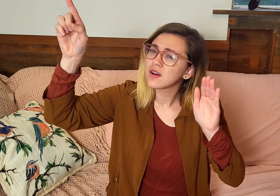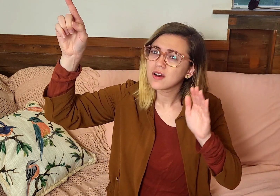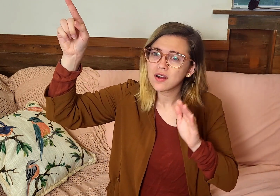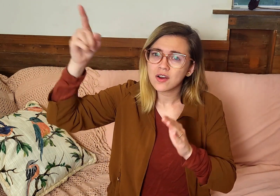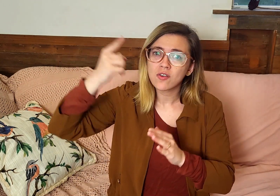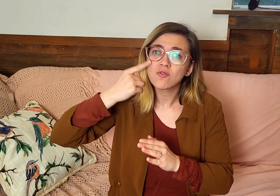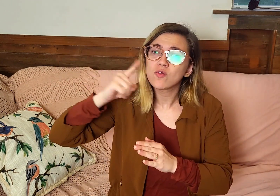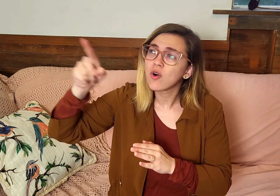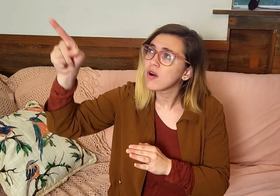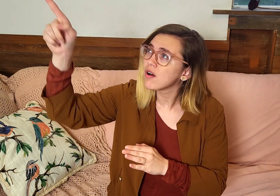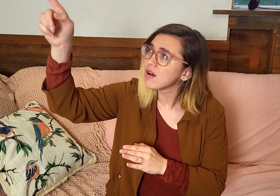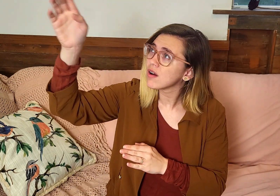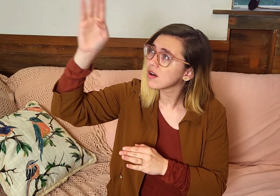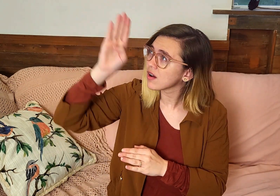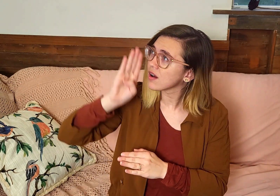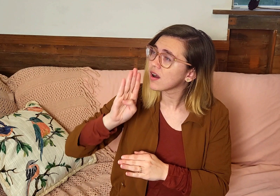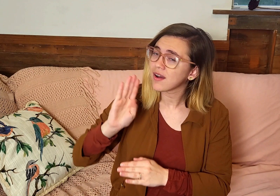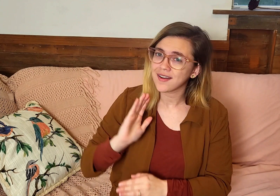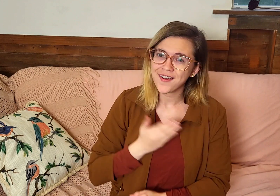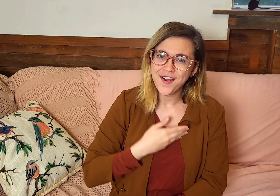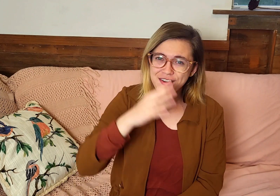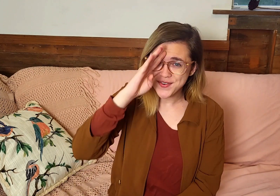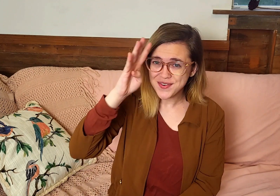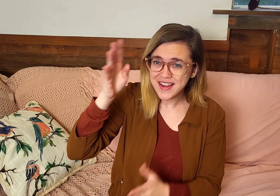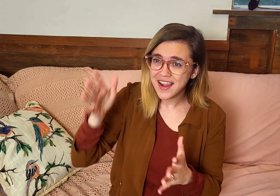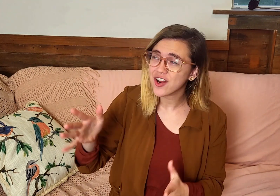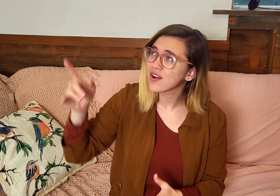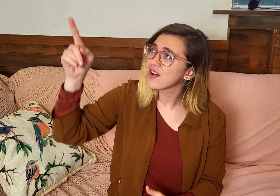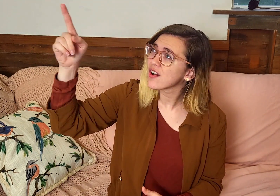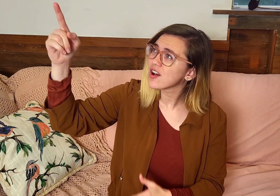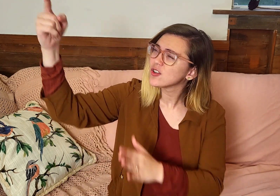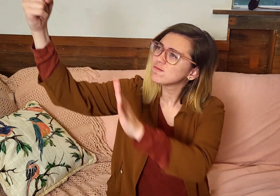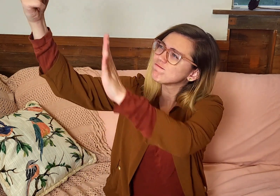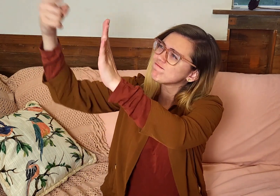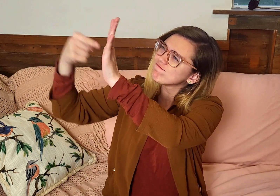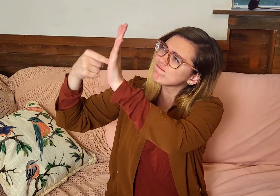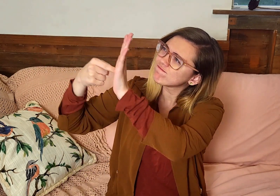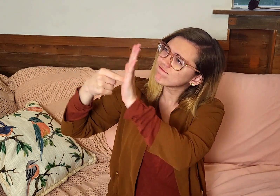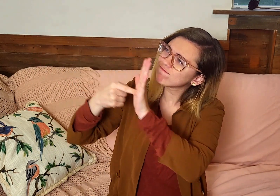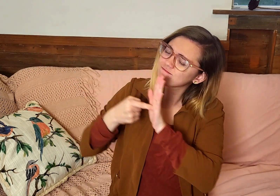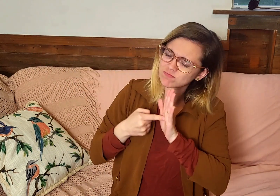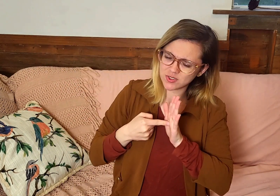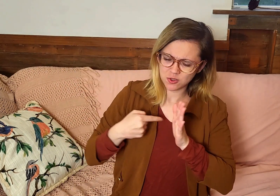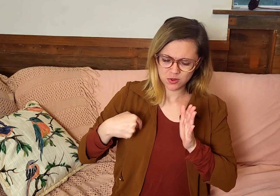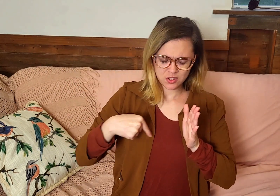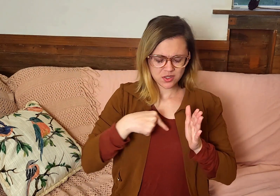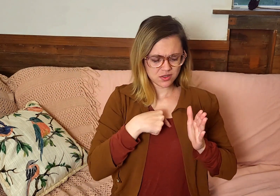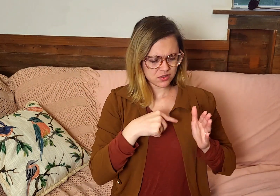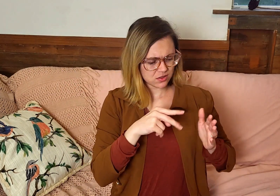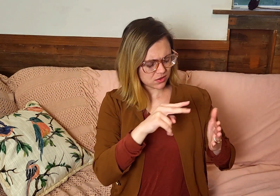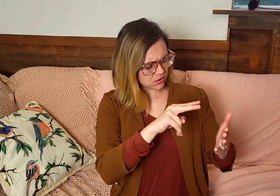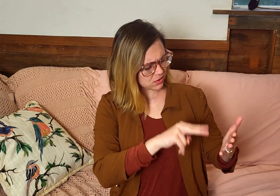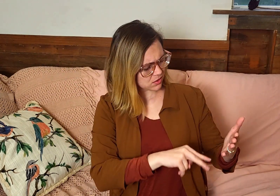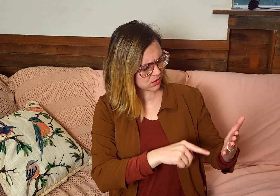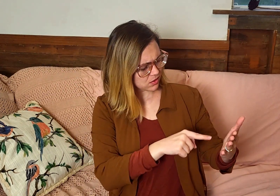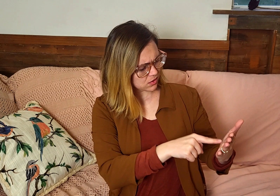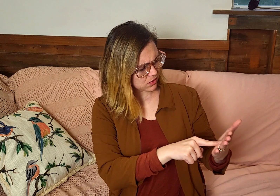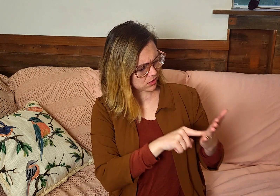minds to God and allow God, our divine creator, to show us